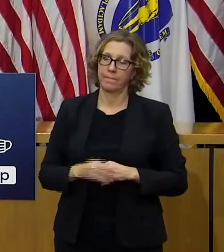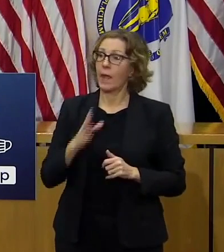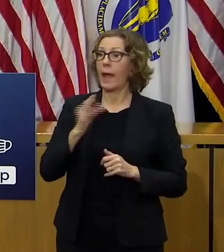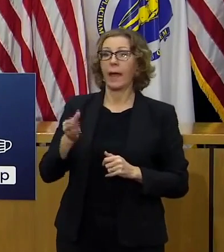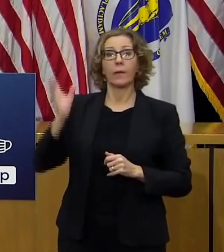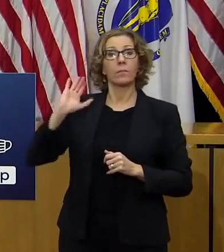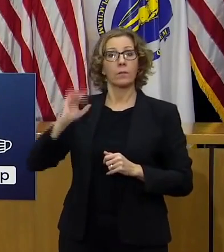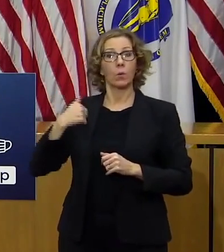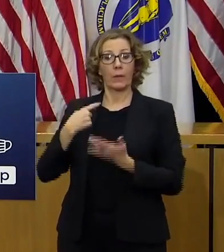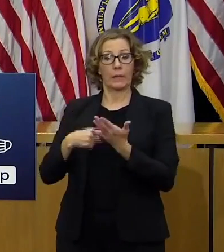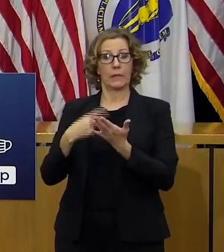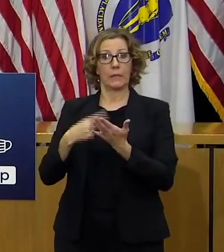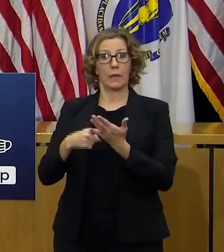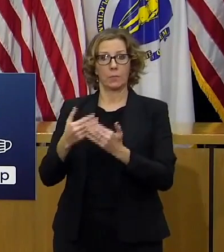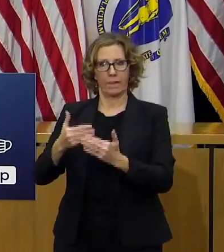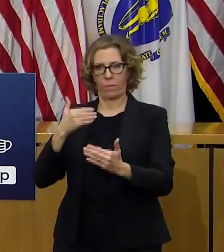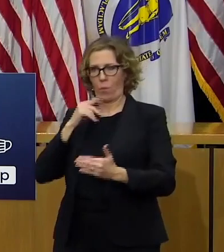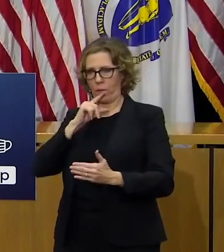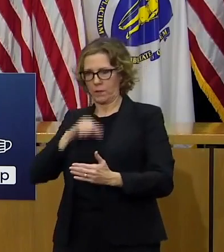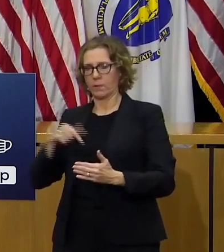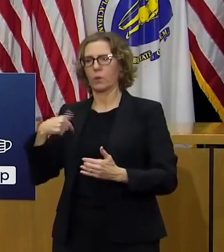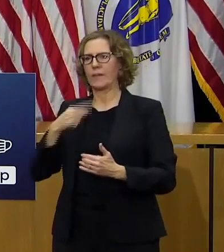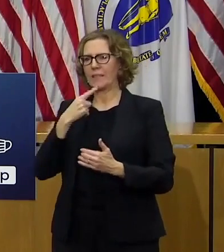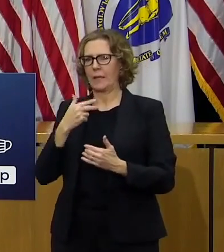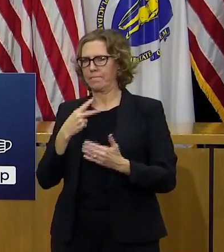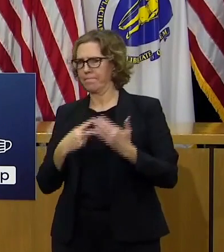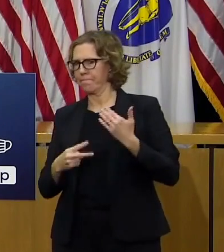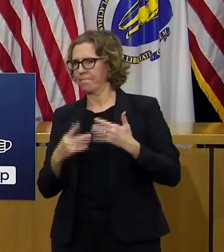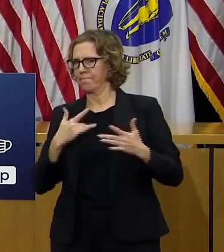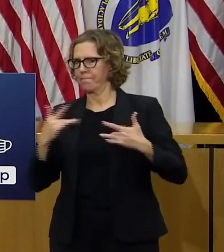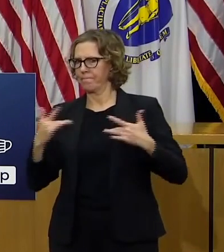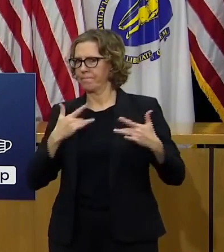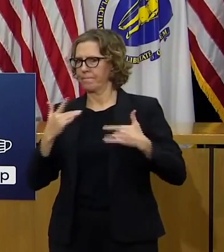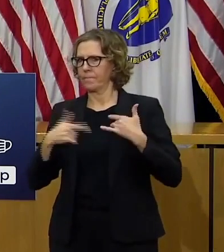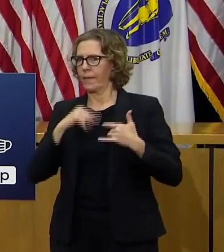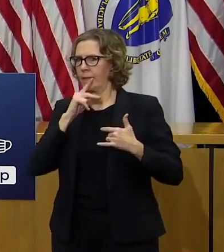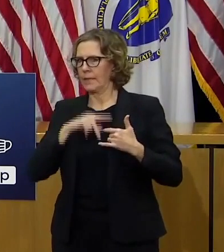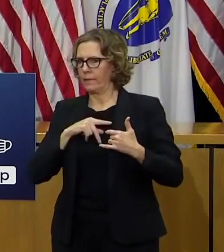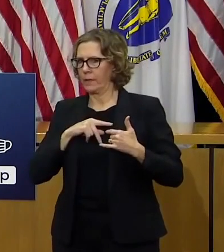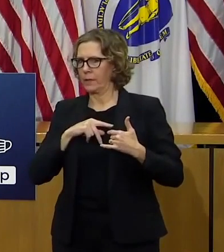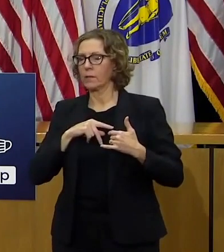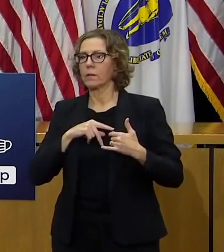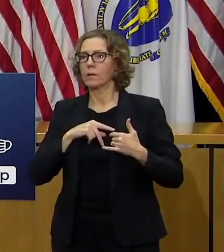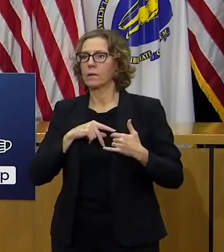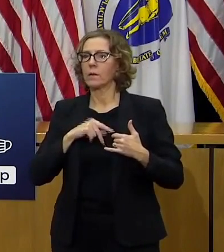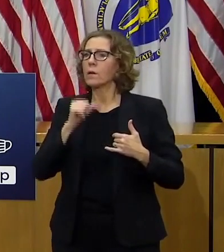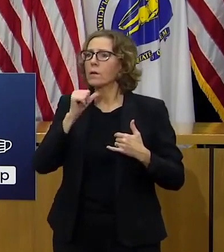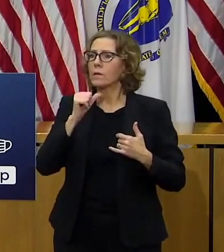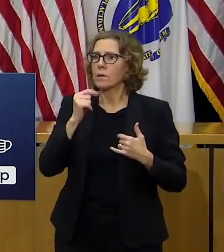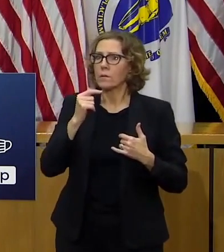was particularly worrisome not because people shouldn't be able to spend time with their families